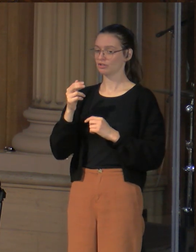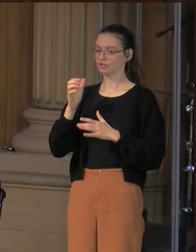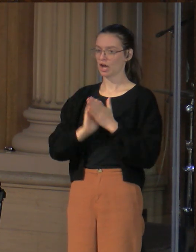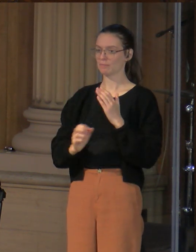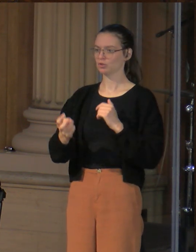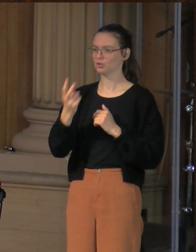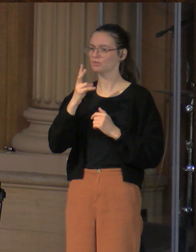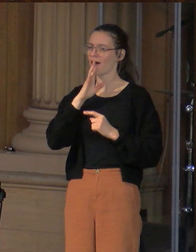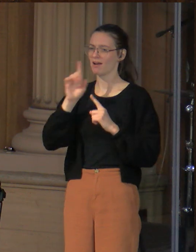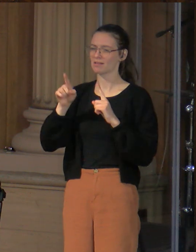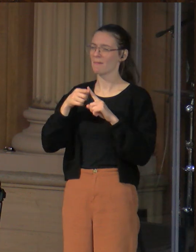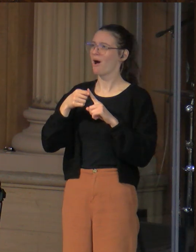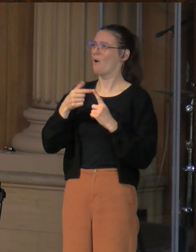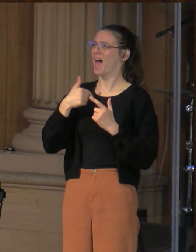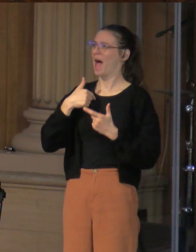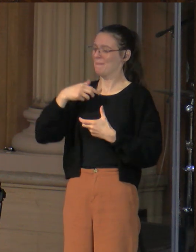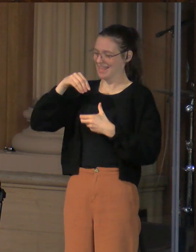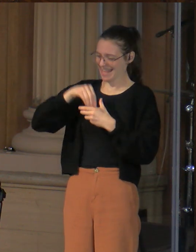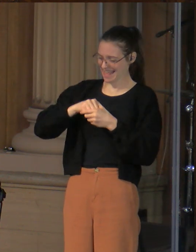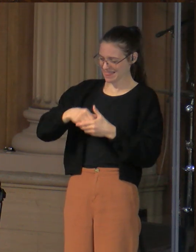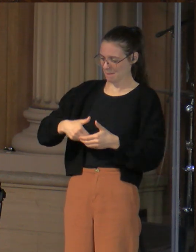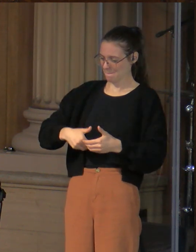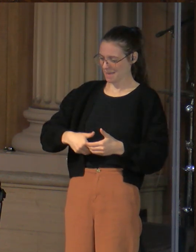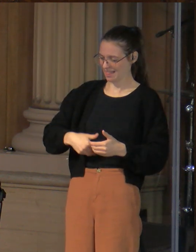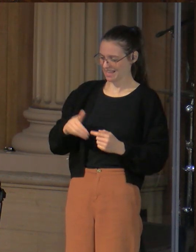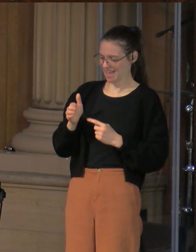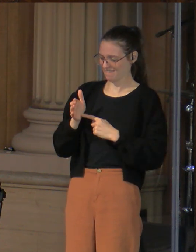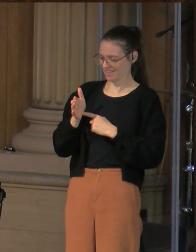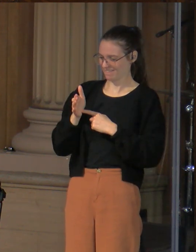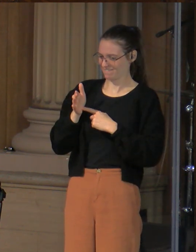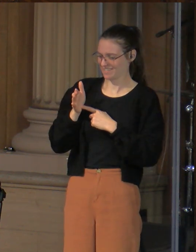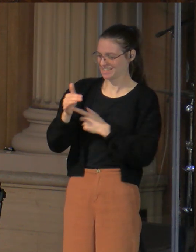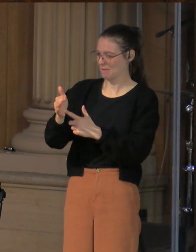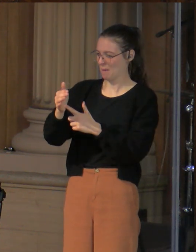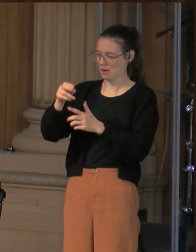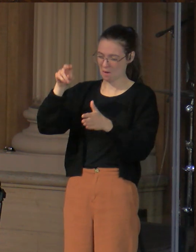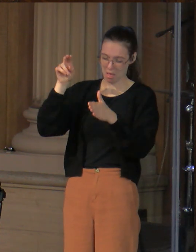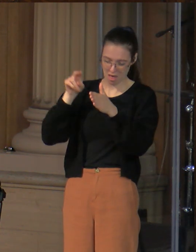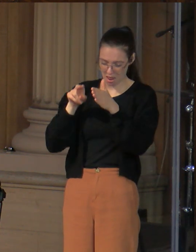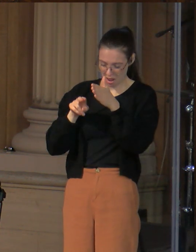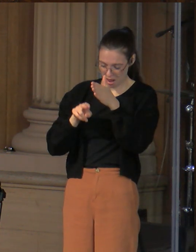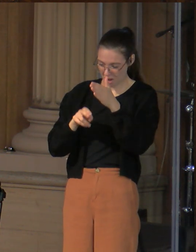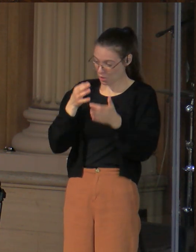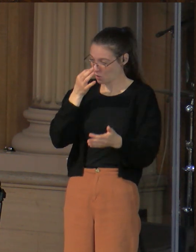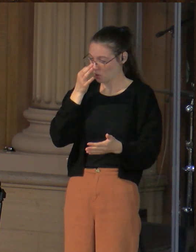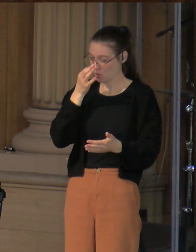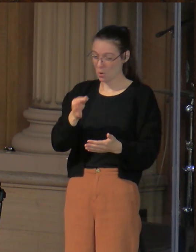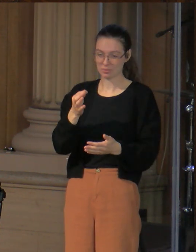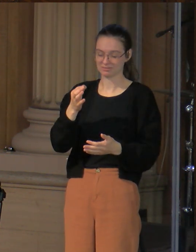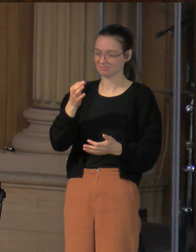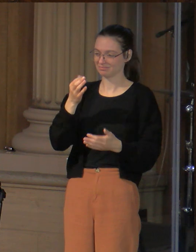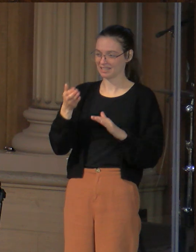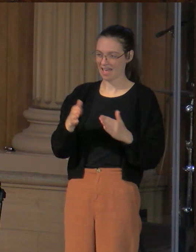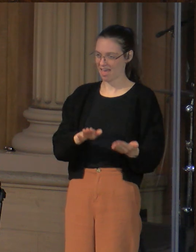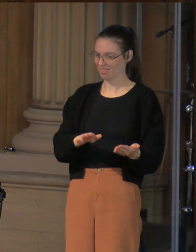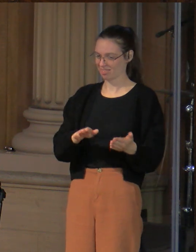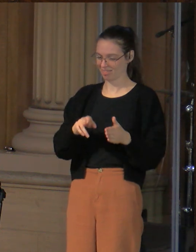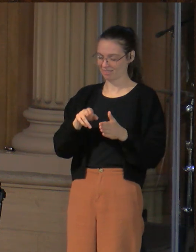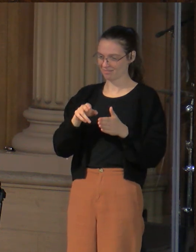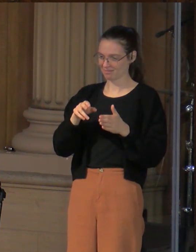in the belly of a sea monster. And so that's really as close to death as you can get without actually being there. But God keeps him alive.